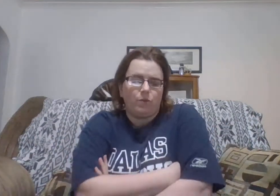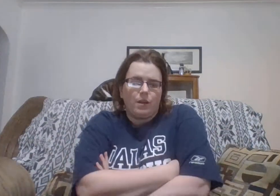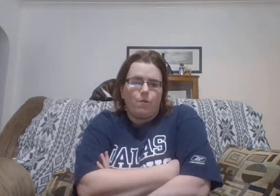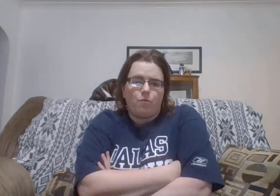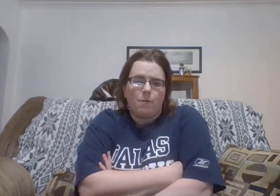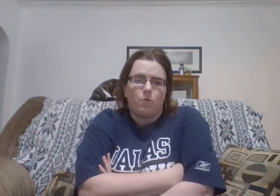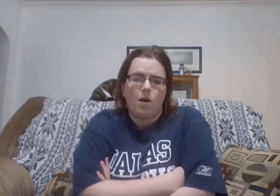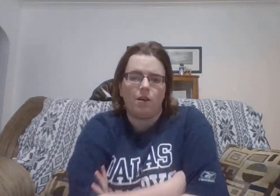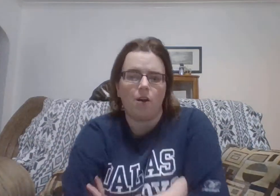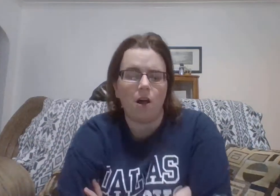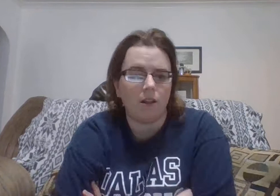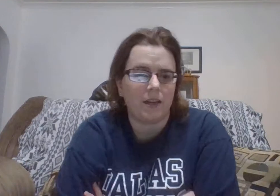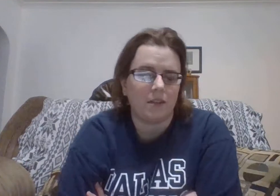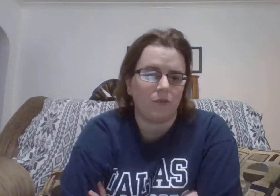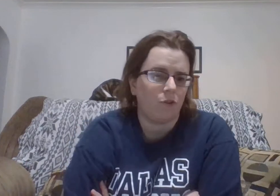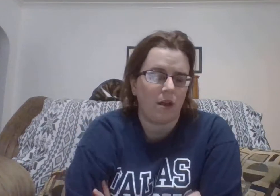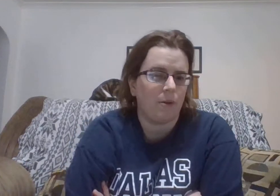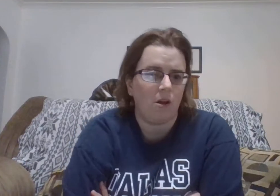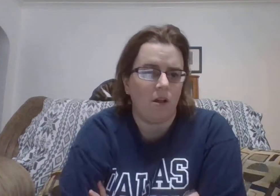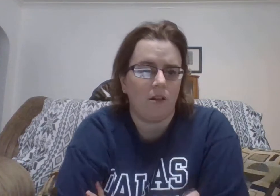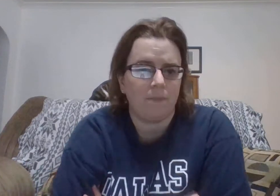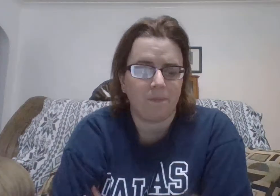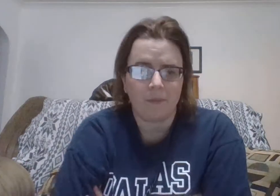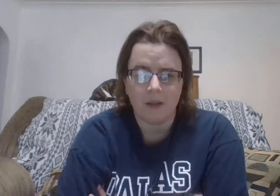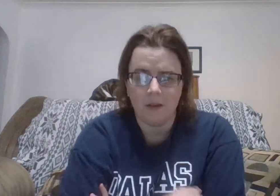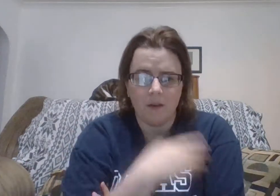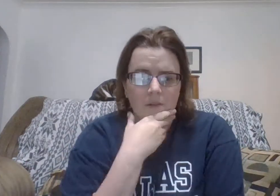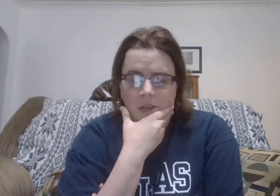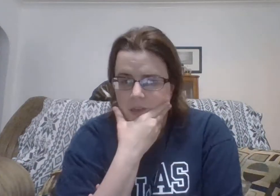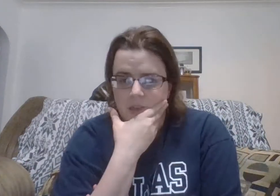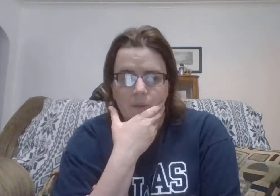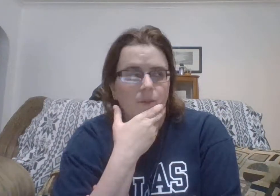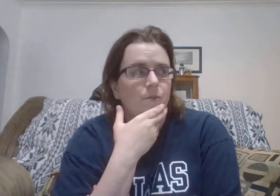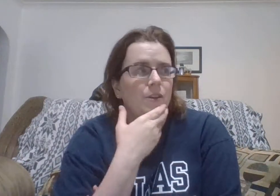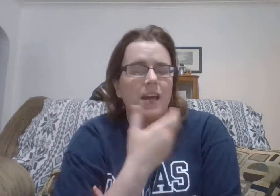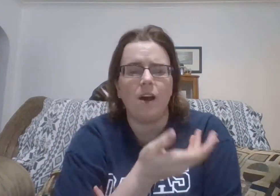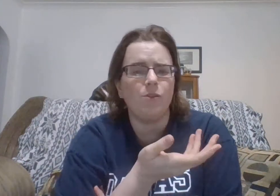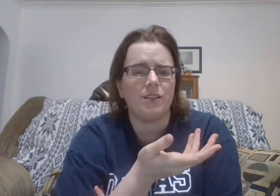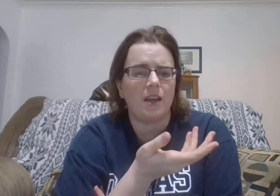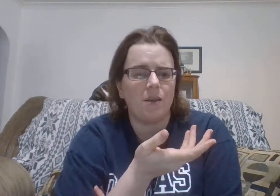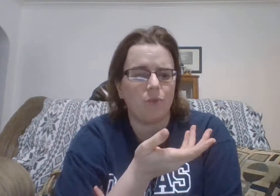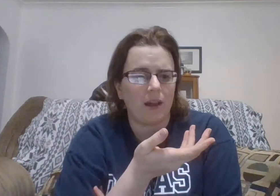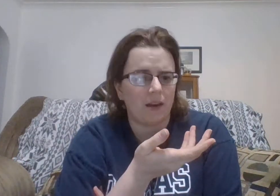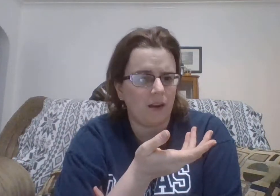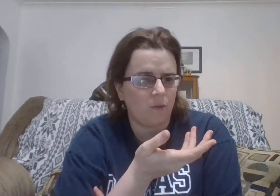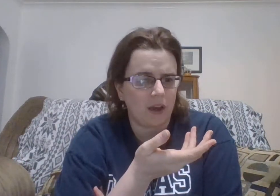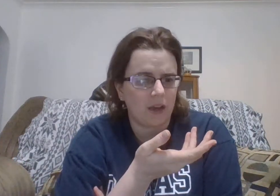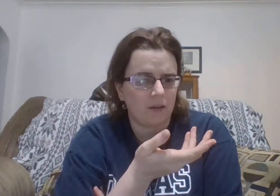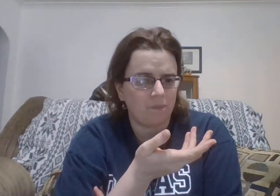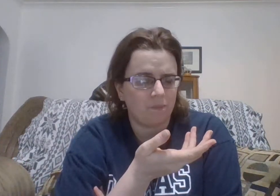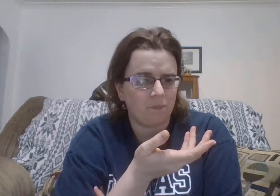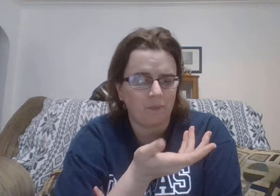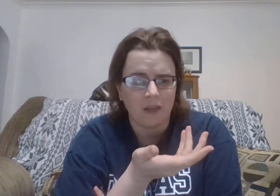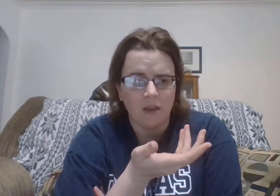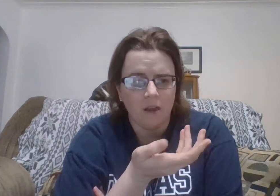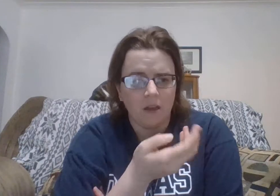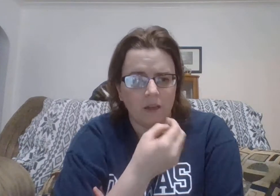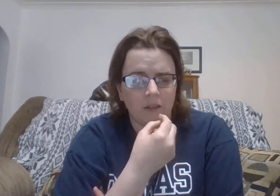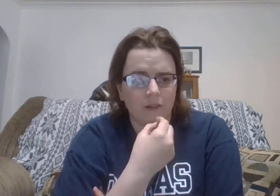don't think we prepped well at all against for them at all i mean what the hell was the game plan anyway they